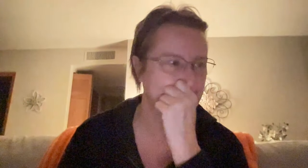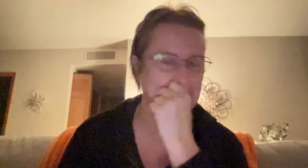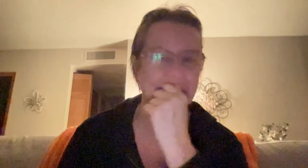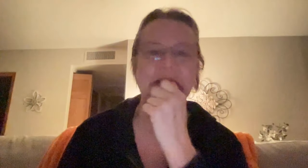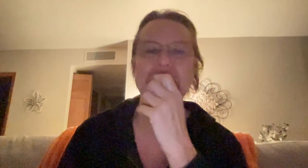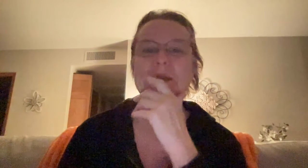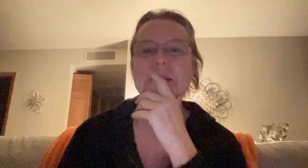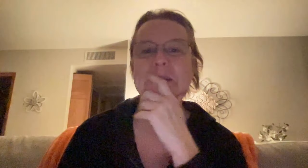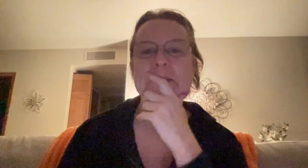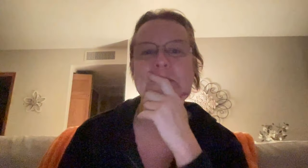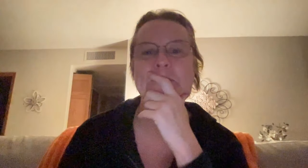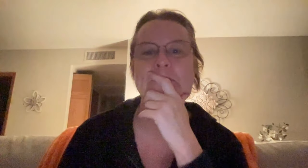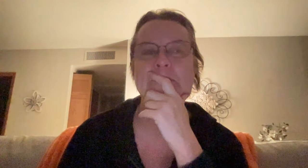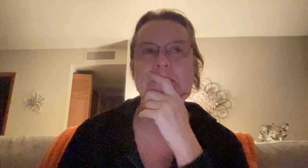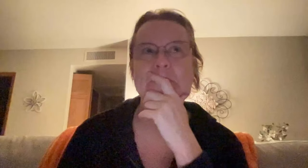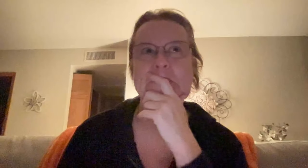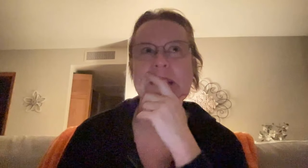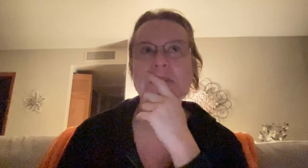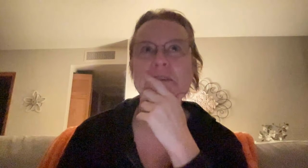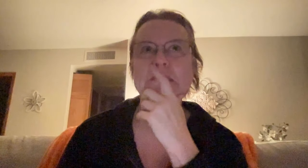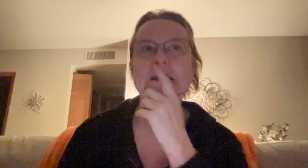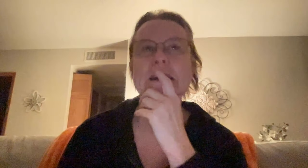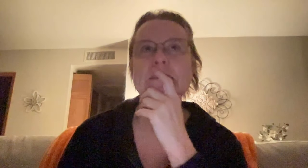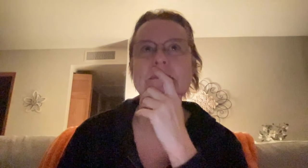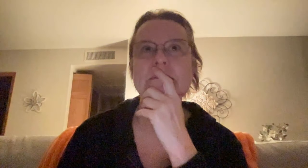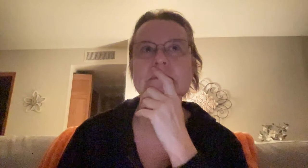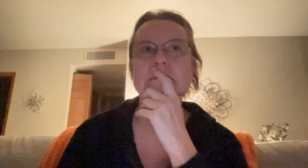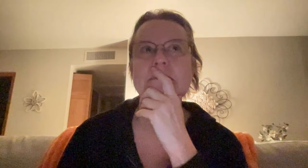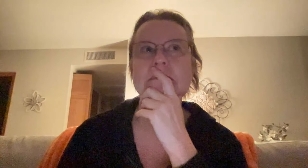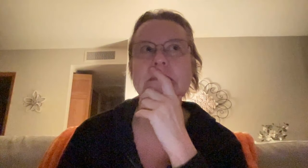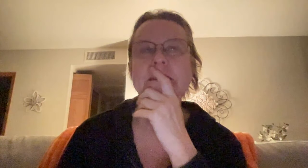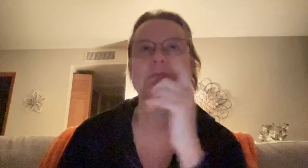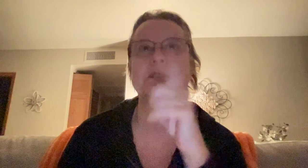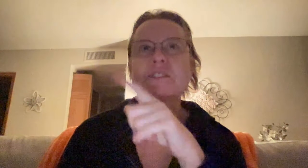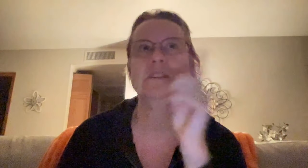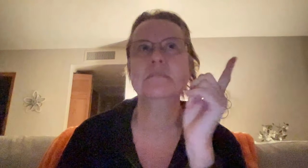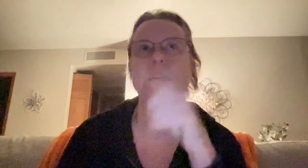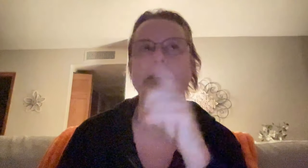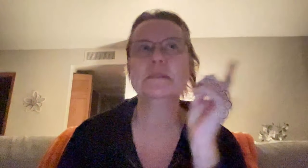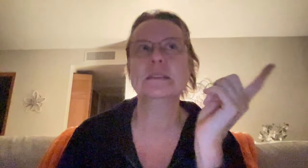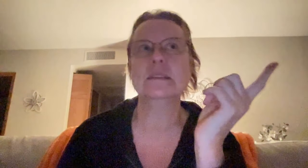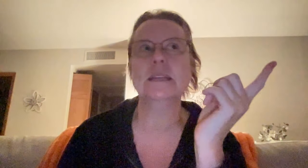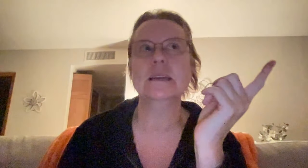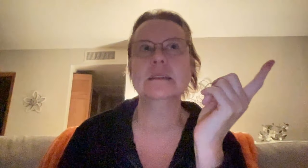Now that I'm thinking about it, I got really mad. I think it was Jim, my husband, and